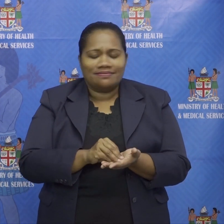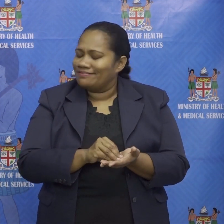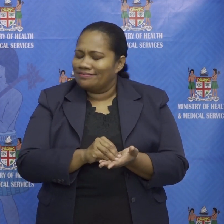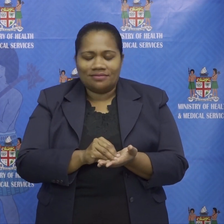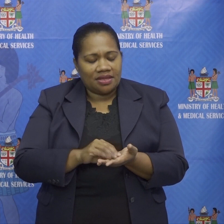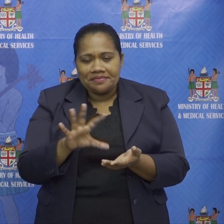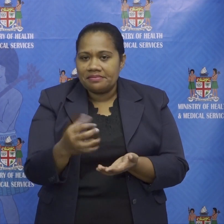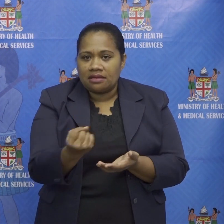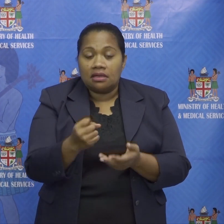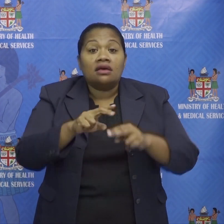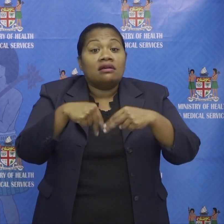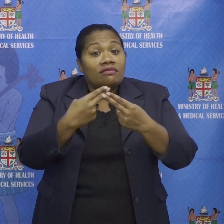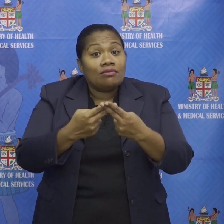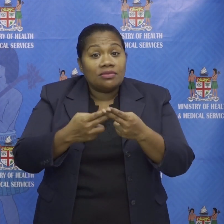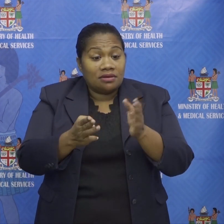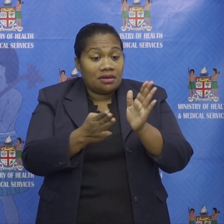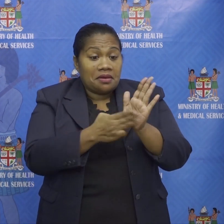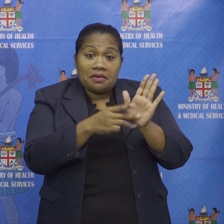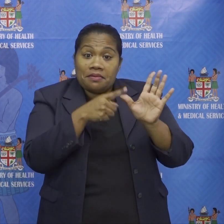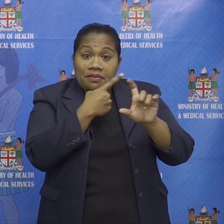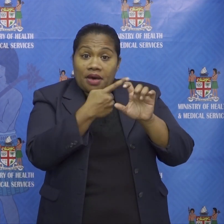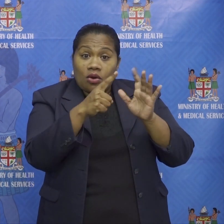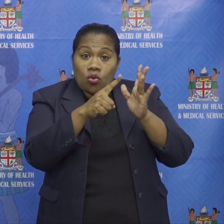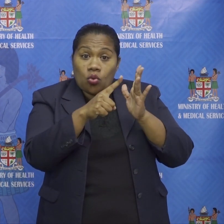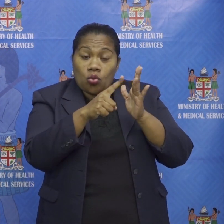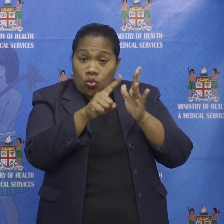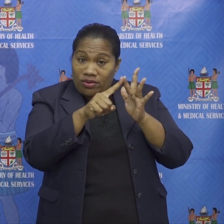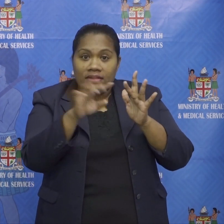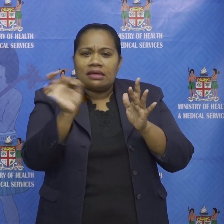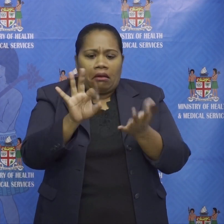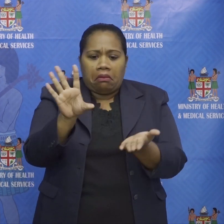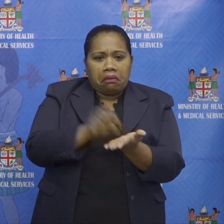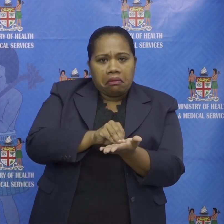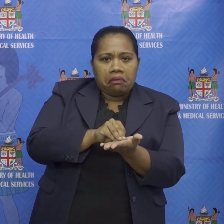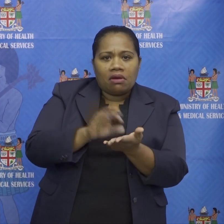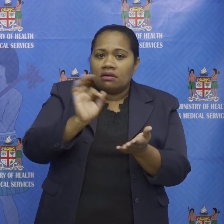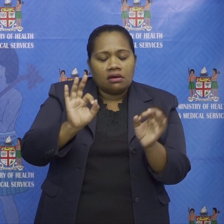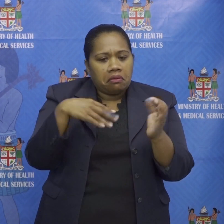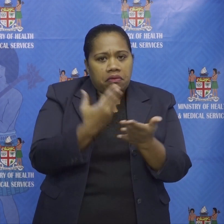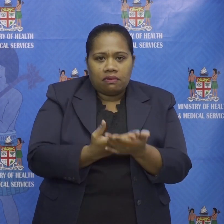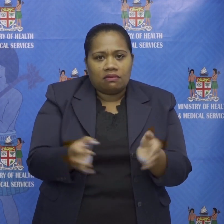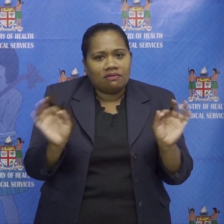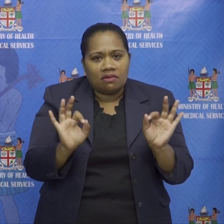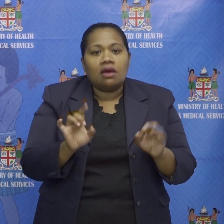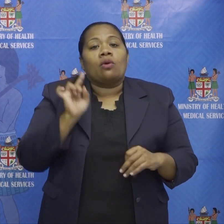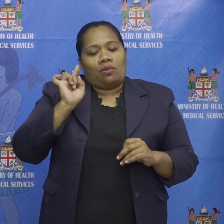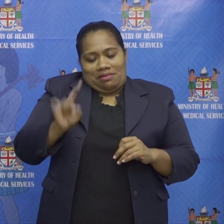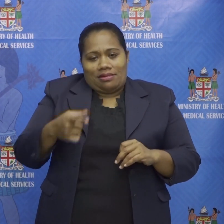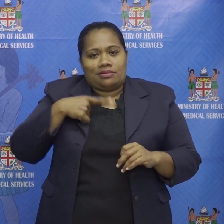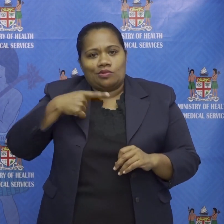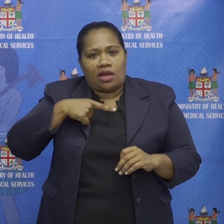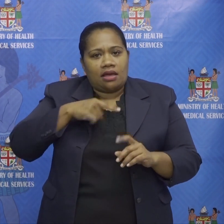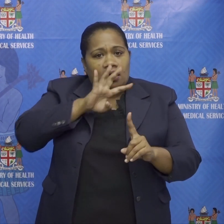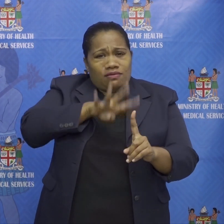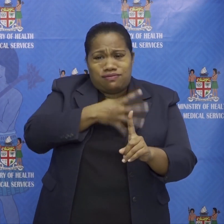the family from mccoy did not have the app downloaded or running that has made our contact tracing far more complex than expected